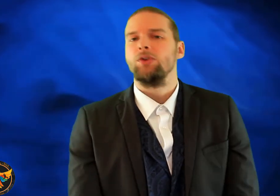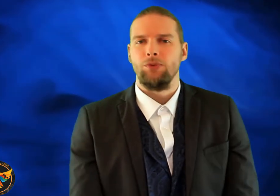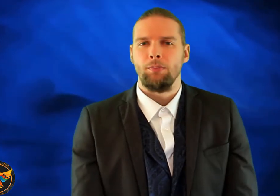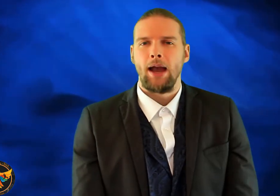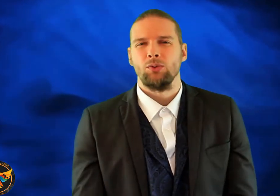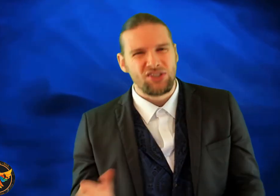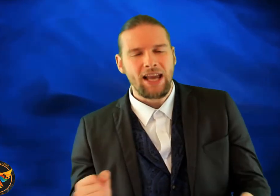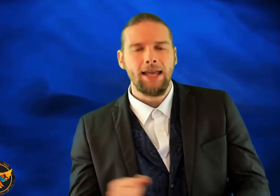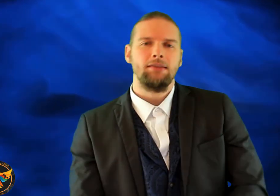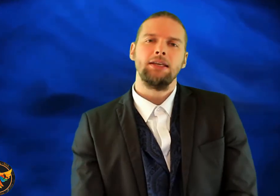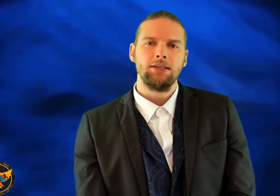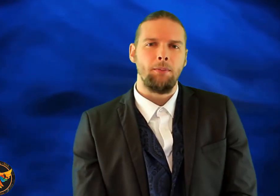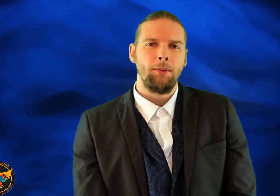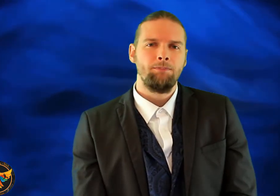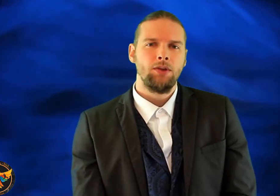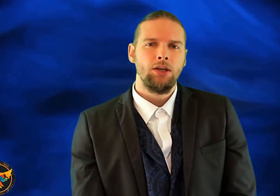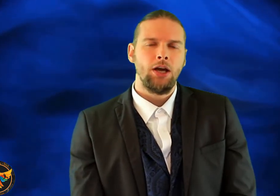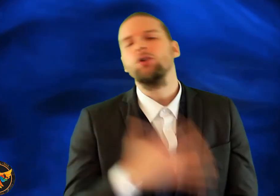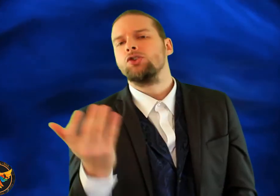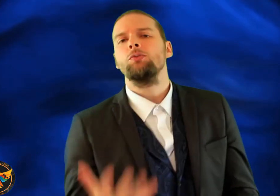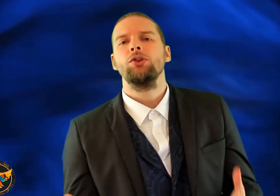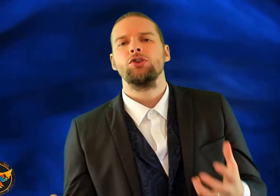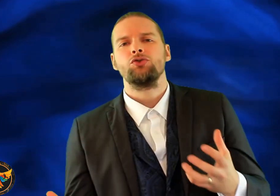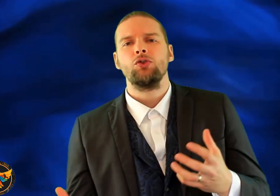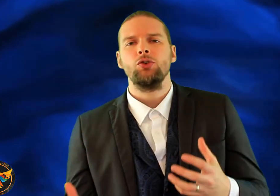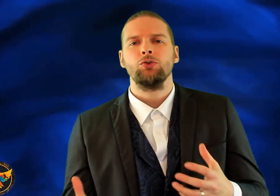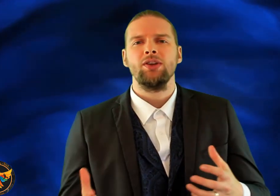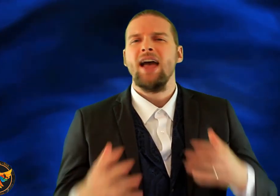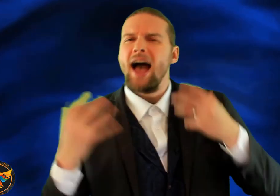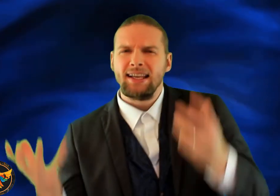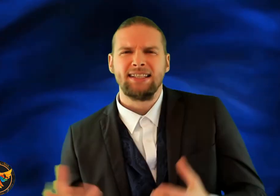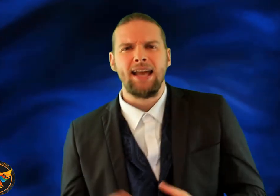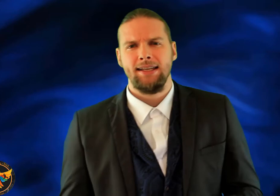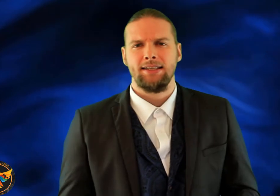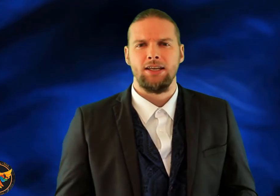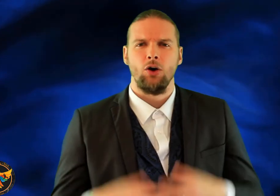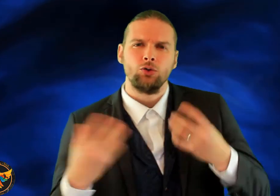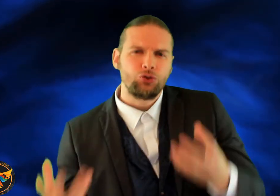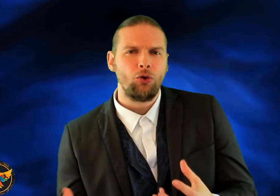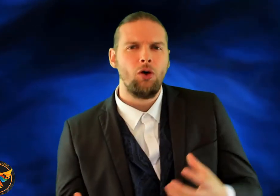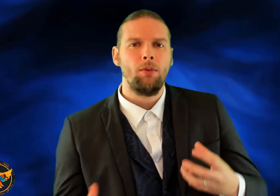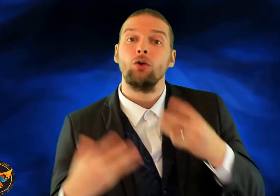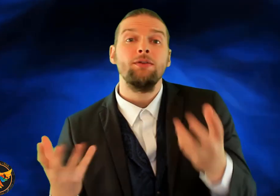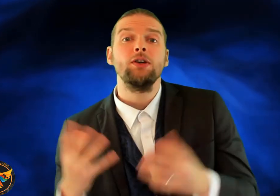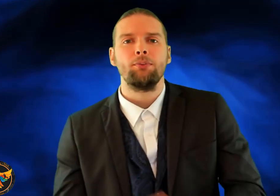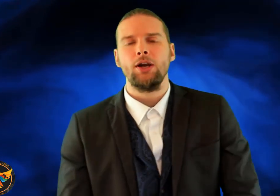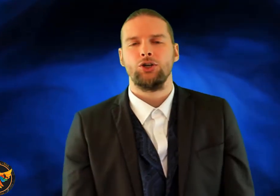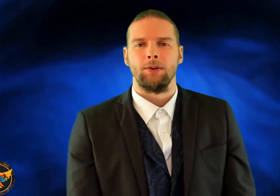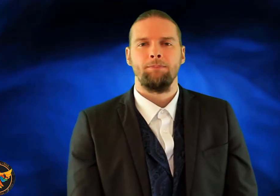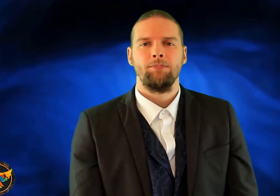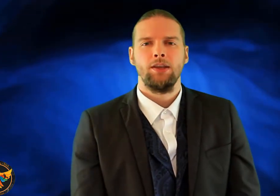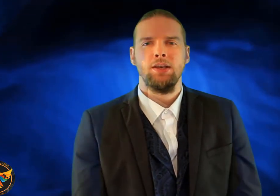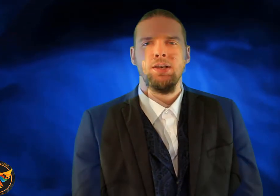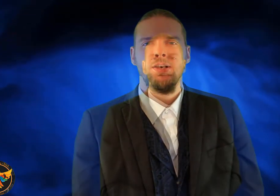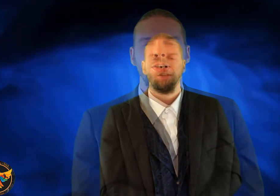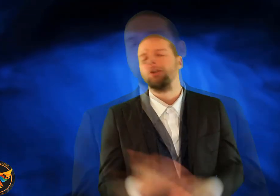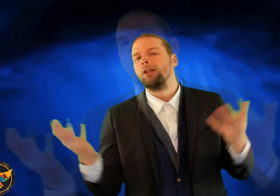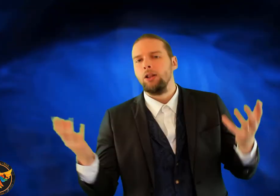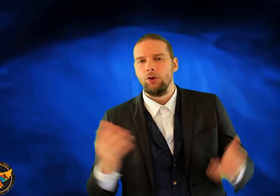a few pounds and tighten things up? Are you someone that struggles with anxiety or trauma or even depression? You're not alone.